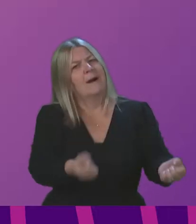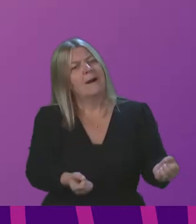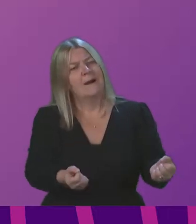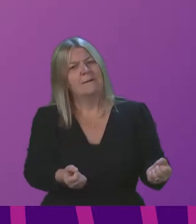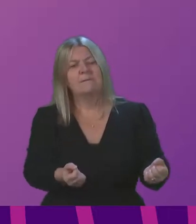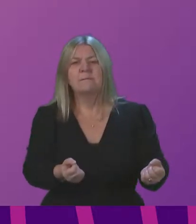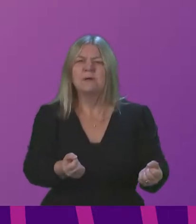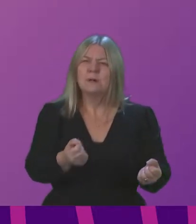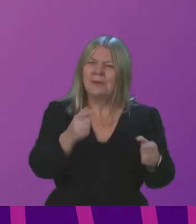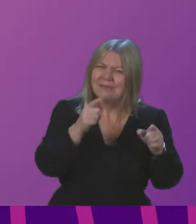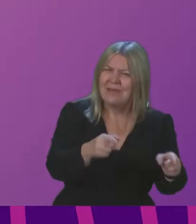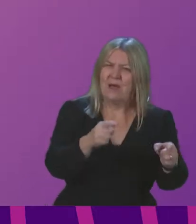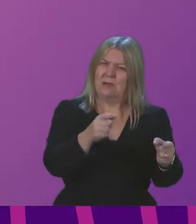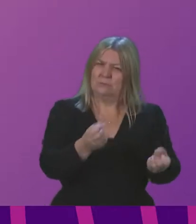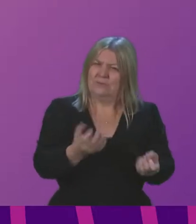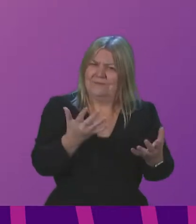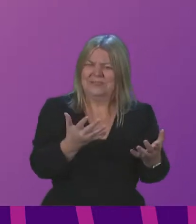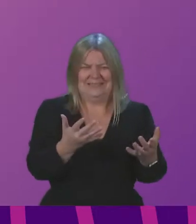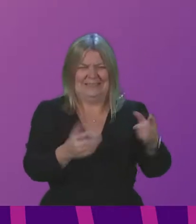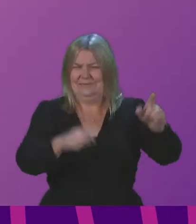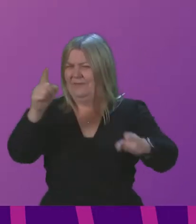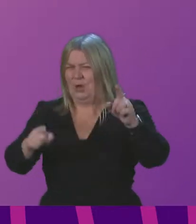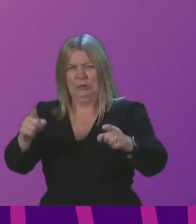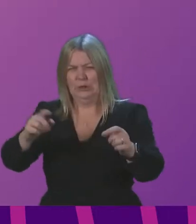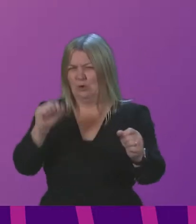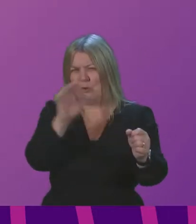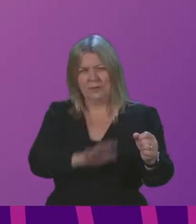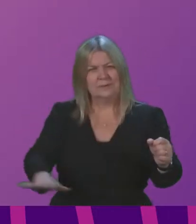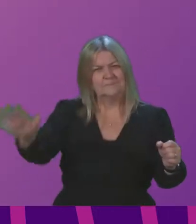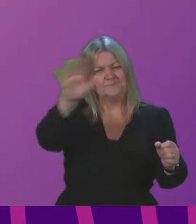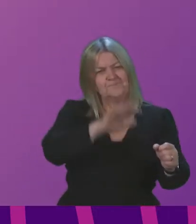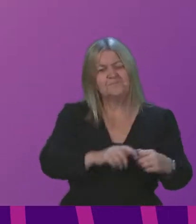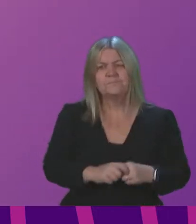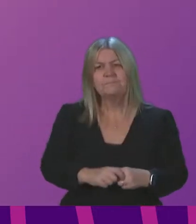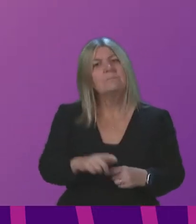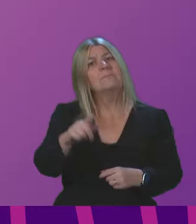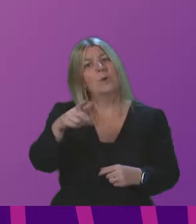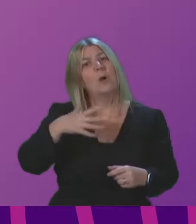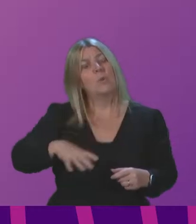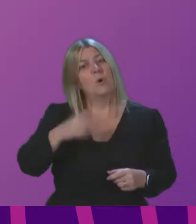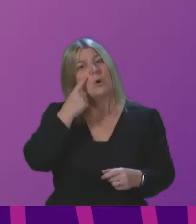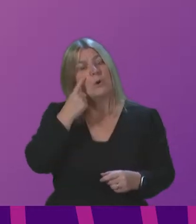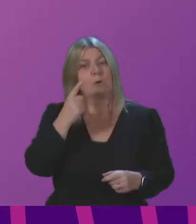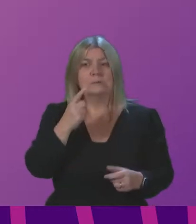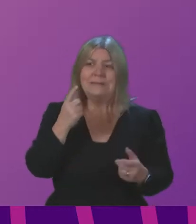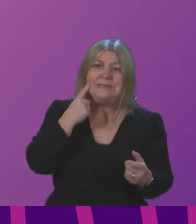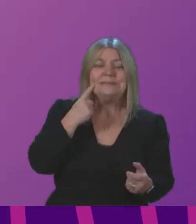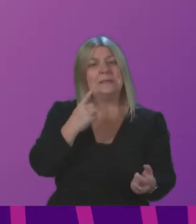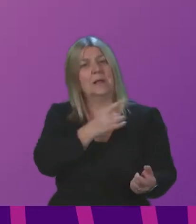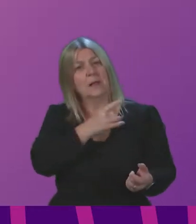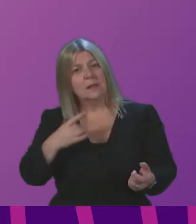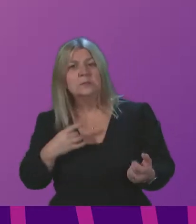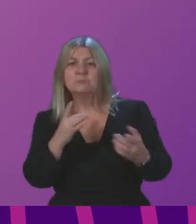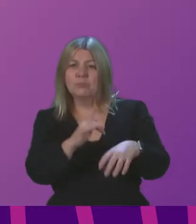Provision of social prescribing can also be patchy. Alongside an expansion in provision I would also like to see it made easier for clinicians and other